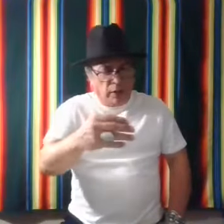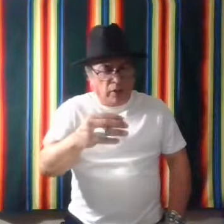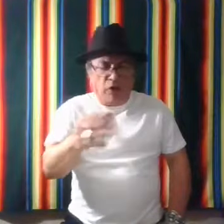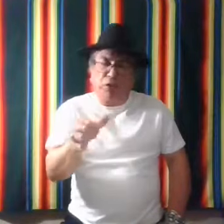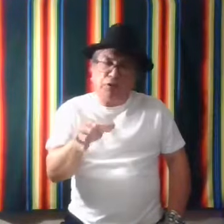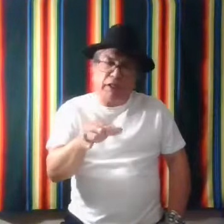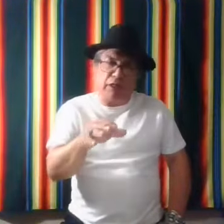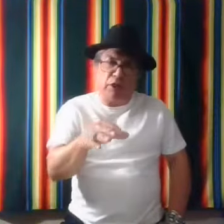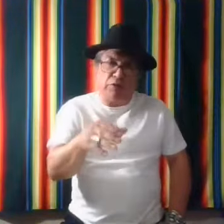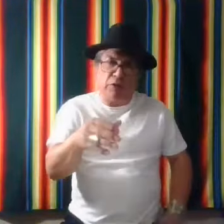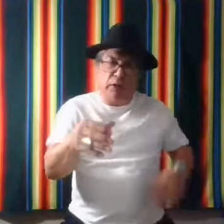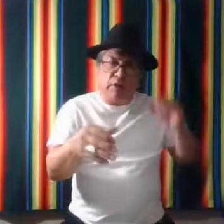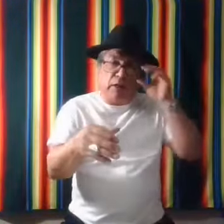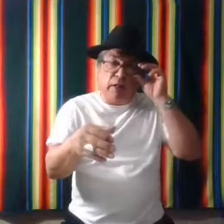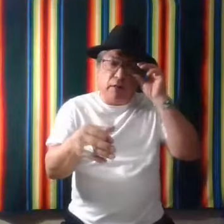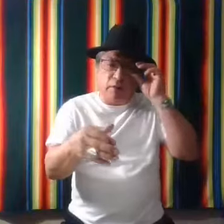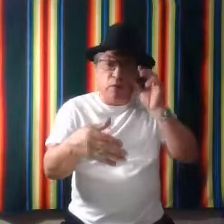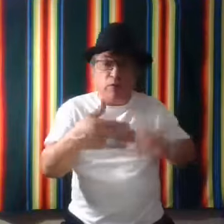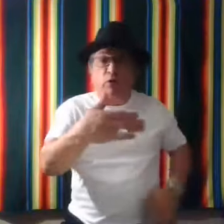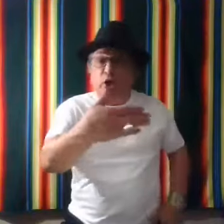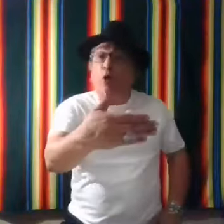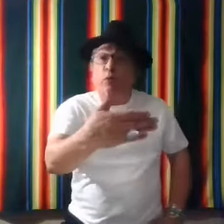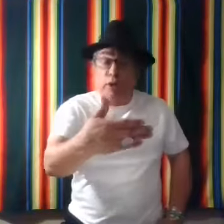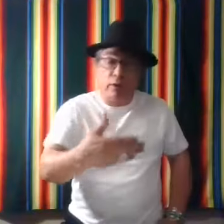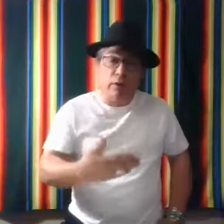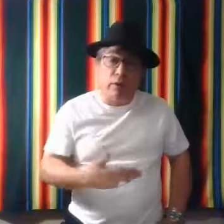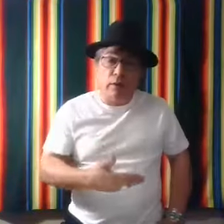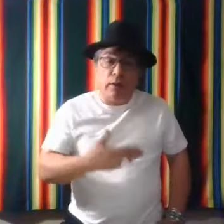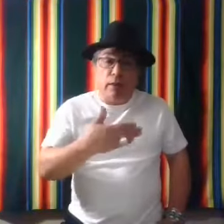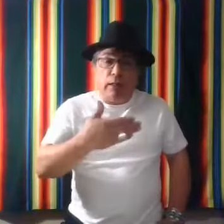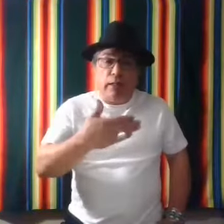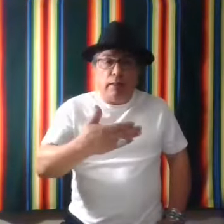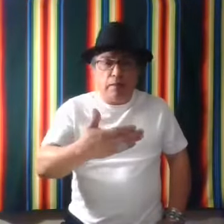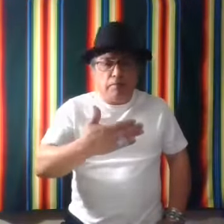I've also seen it used, uh, for don't. And, um,